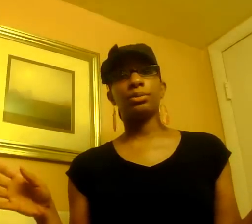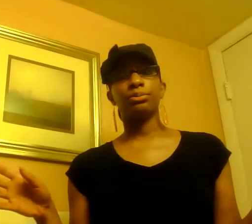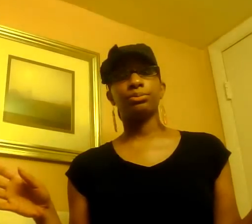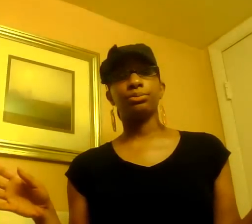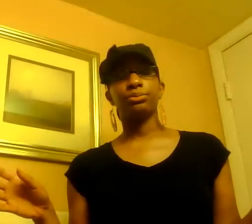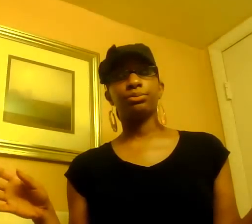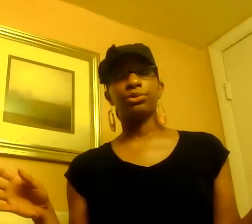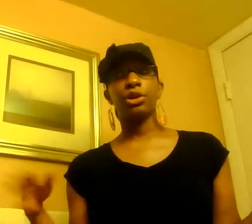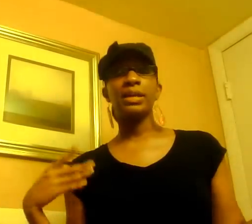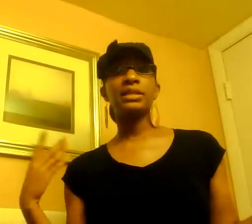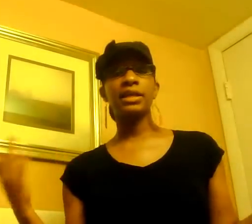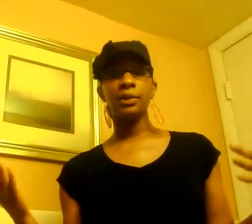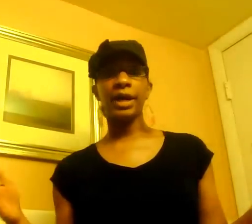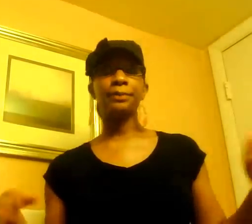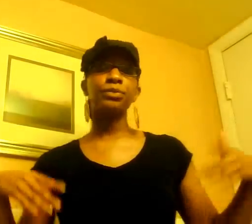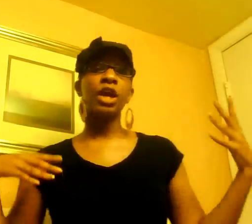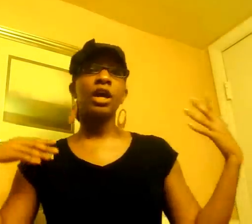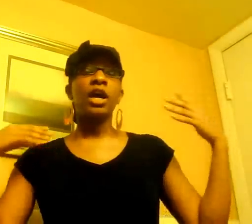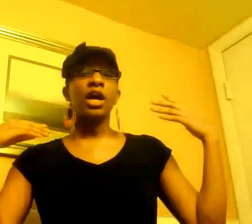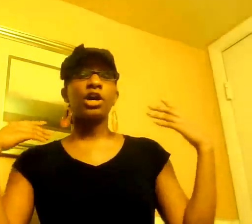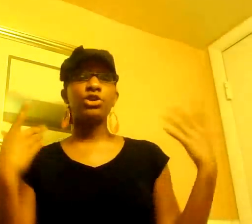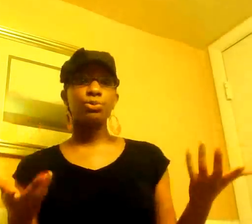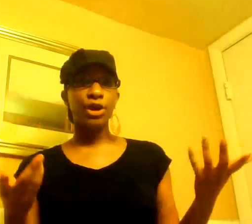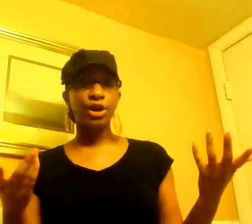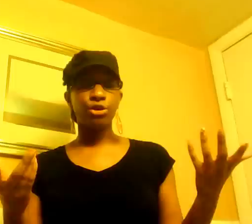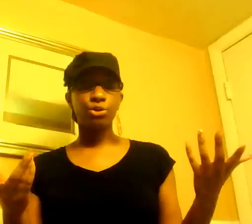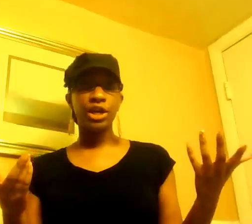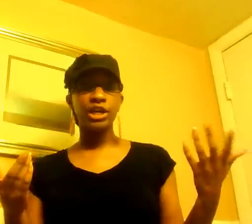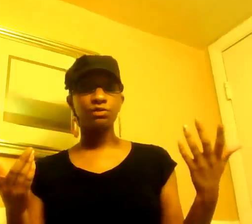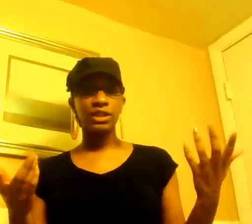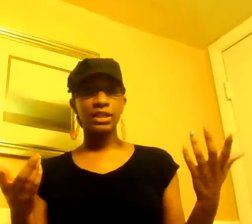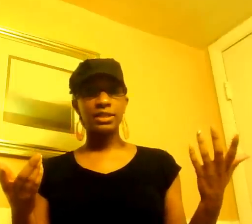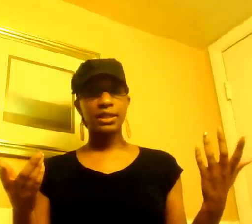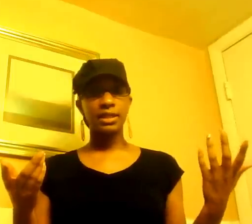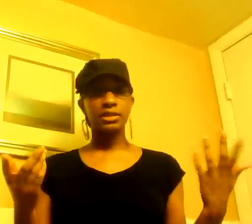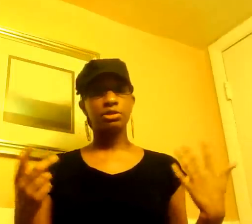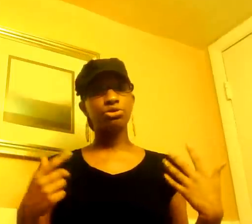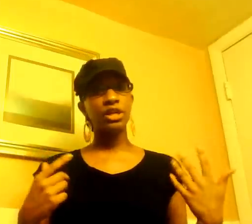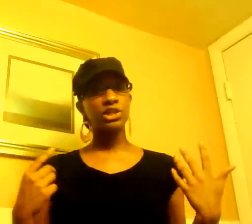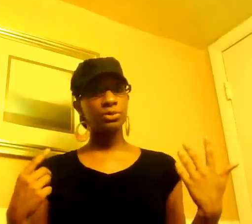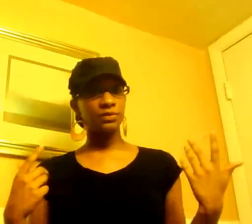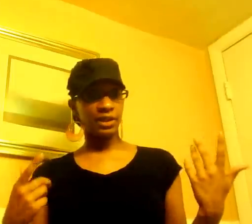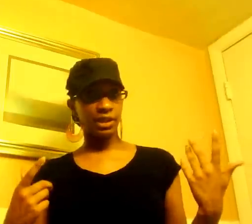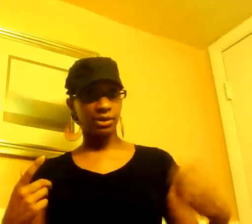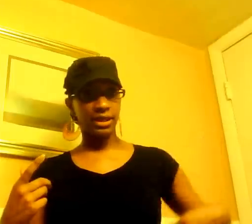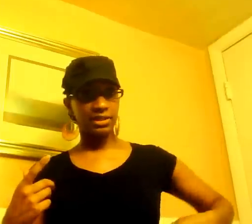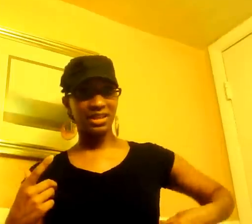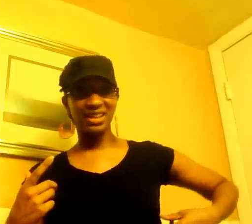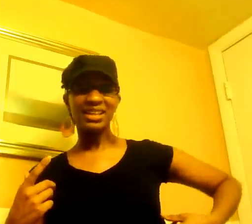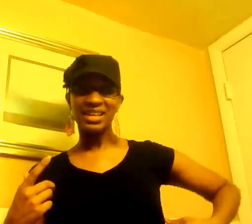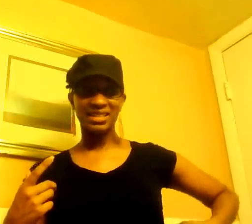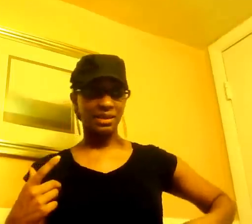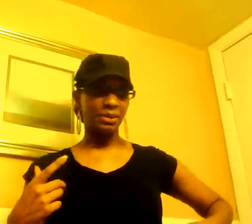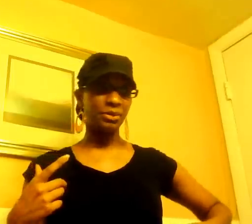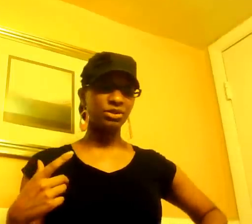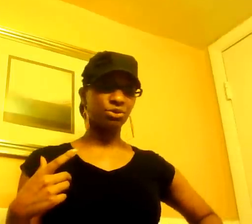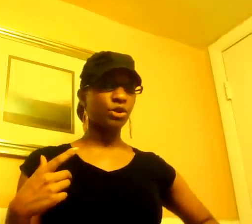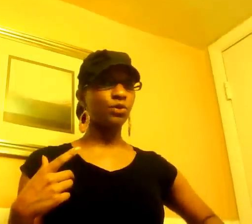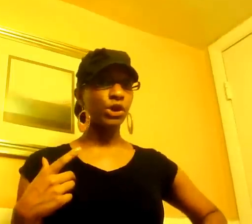you know basically anyway uh chris brown he released his don't judge me video last night late last night maybe three or four